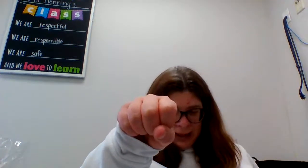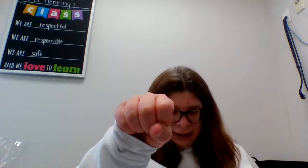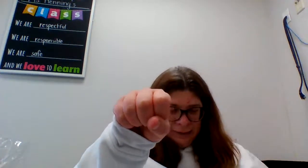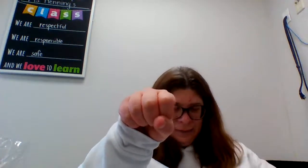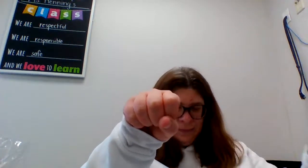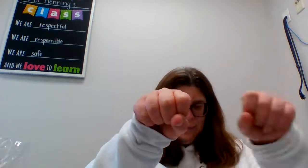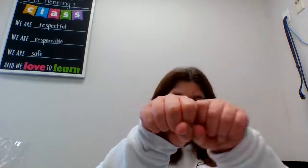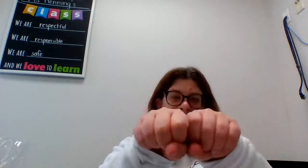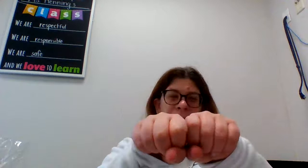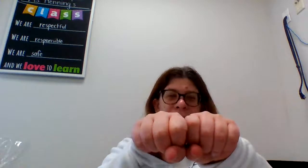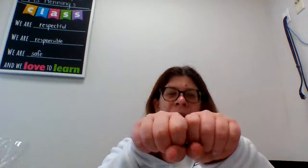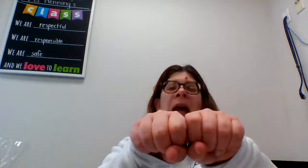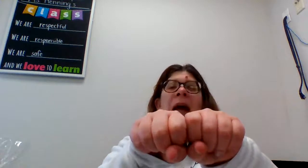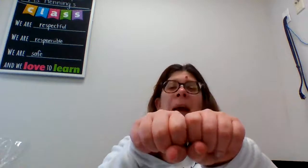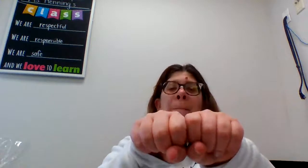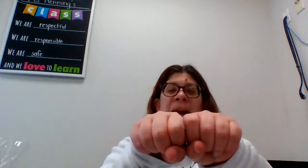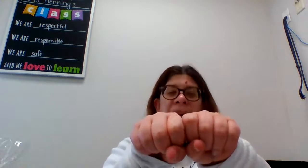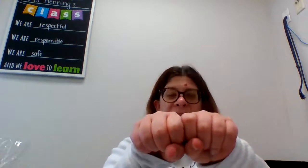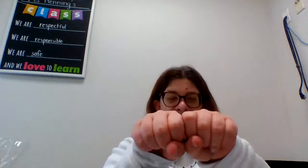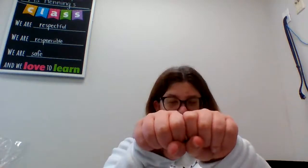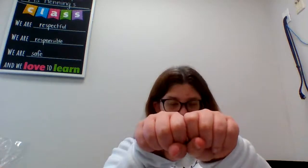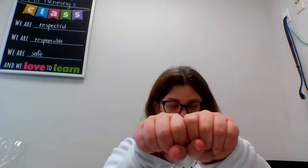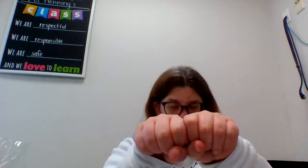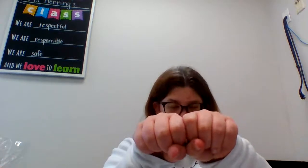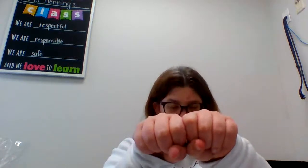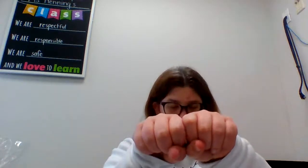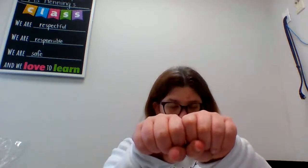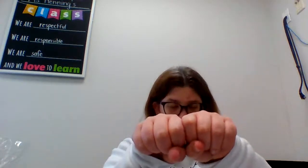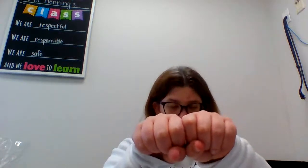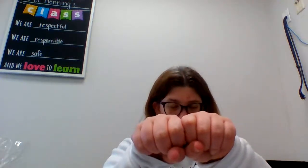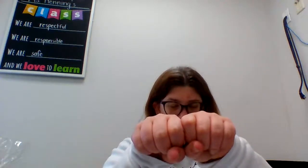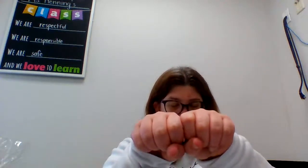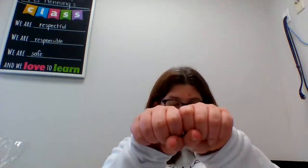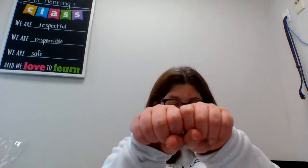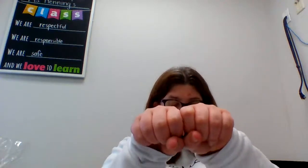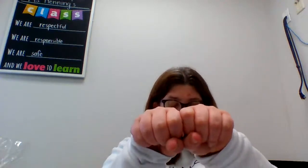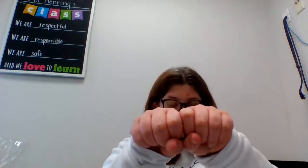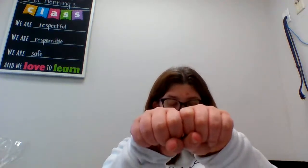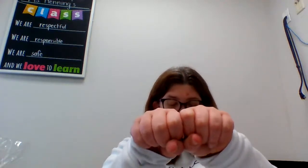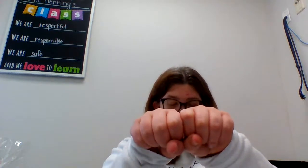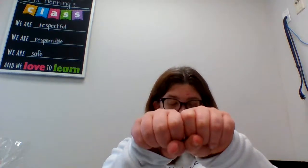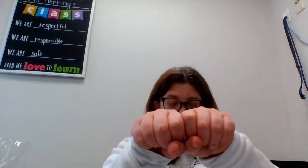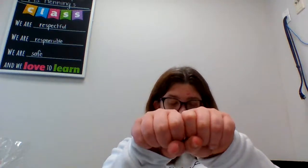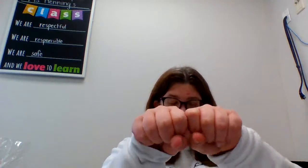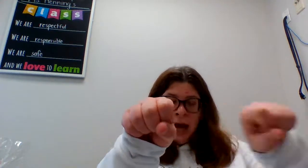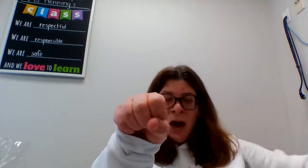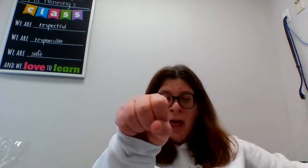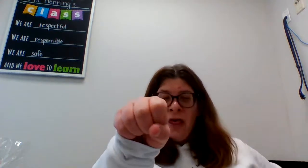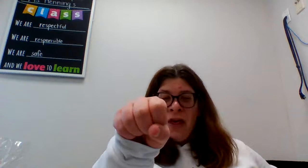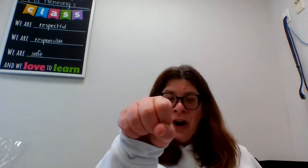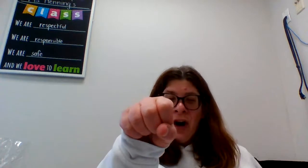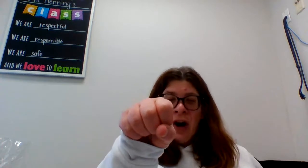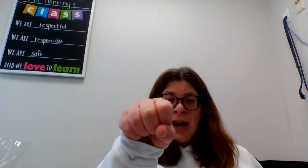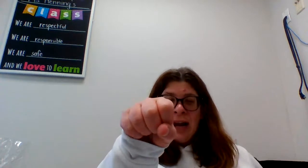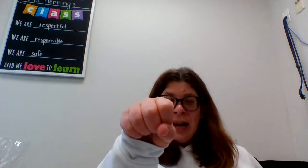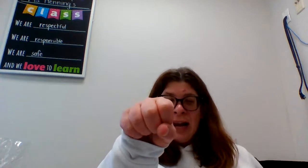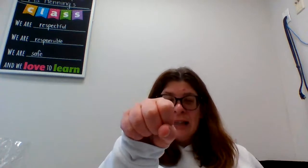panther panther without thir is